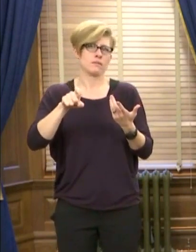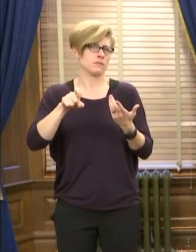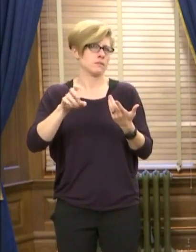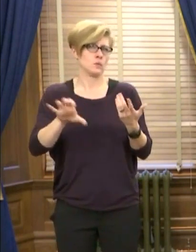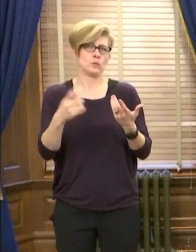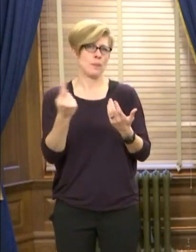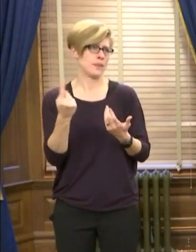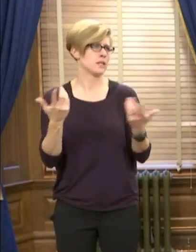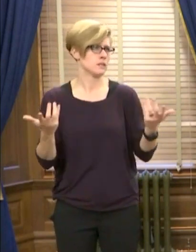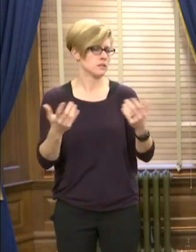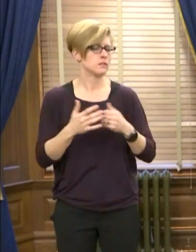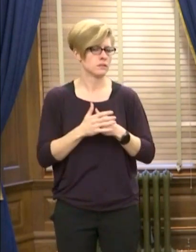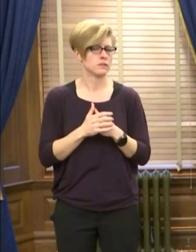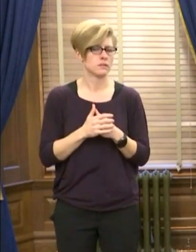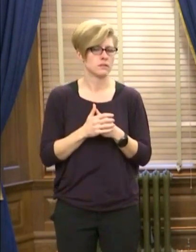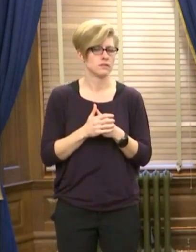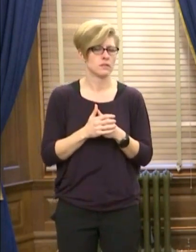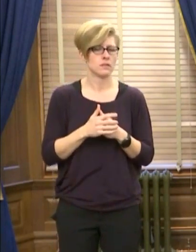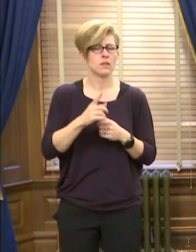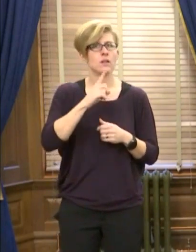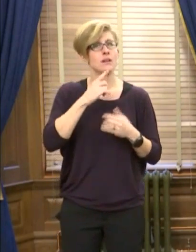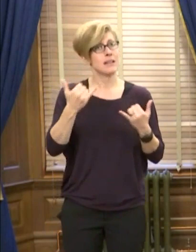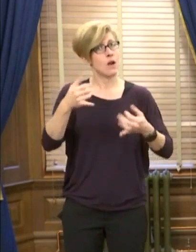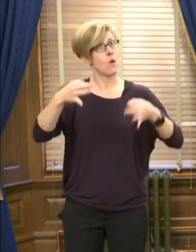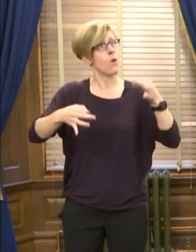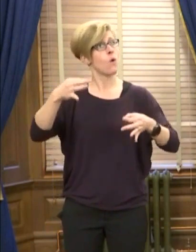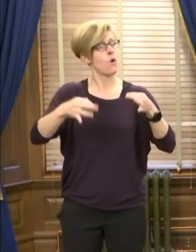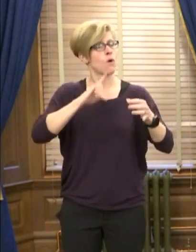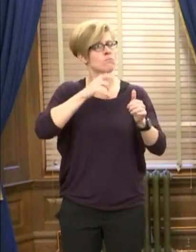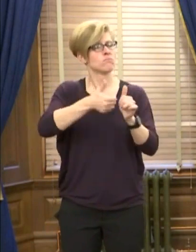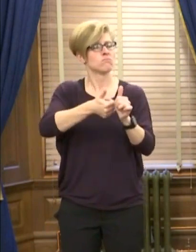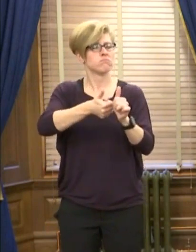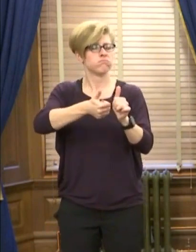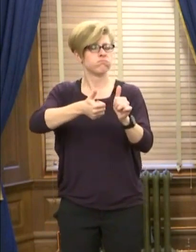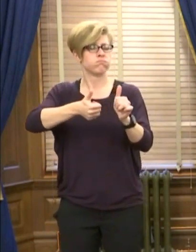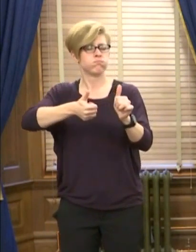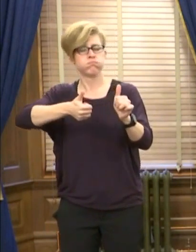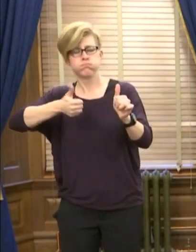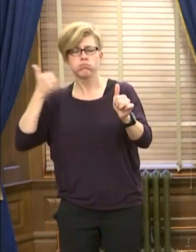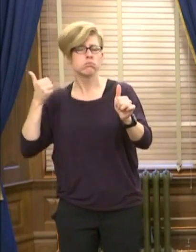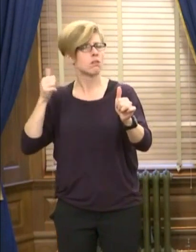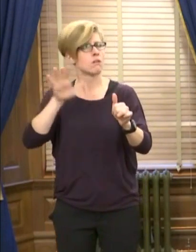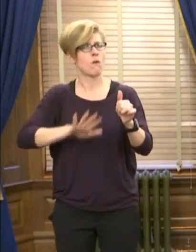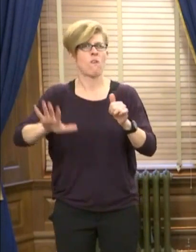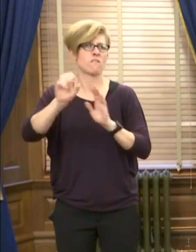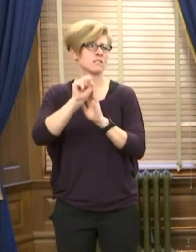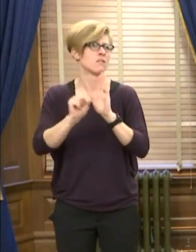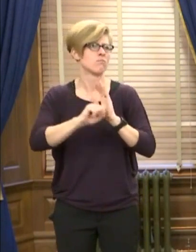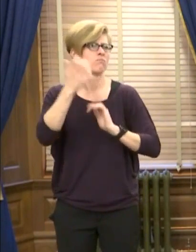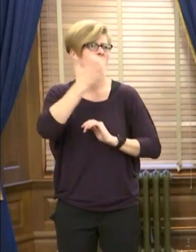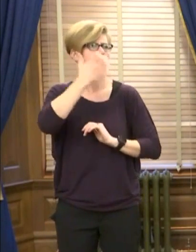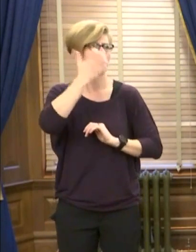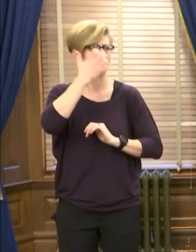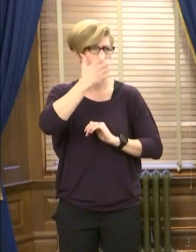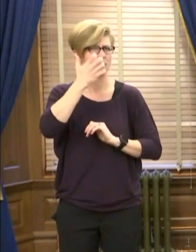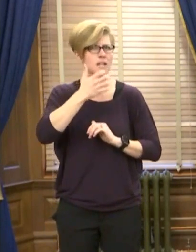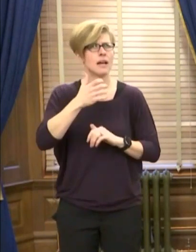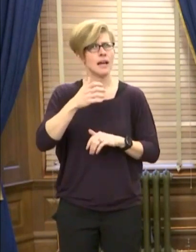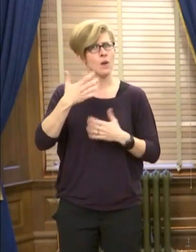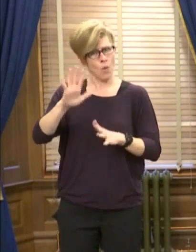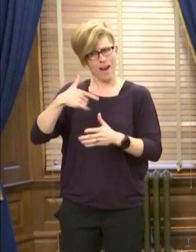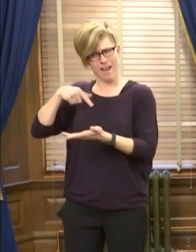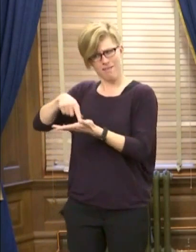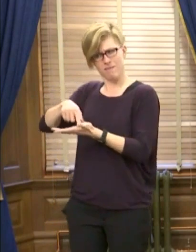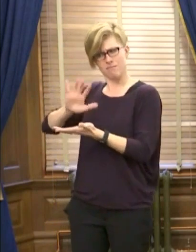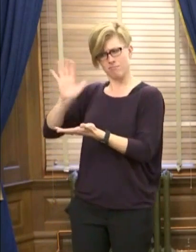You know, we have a huge backlog on trials all across the state. And, you know, we've got laws in the books